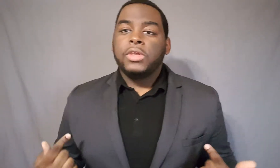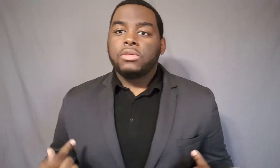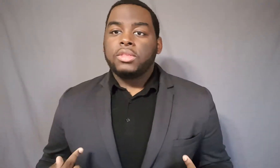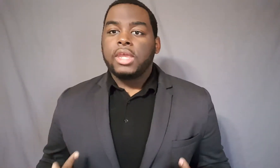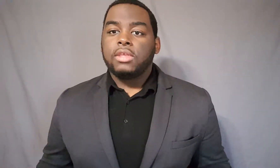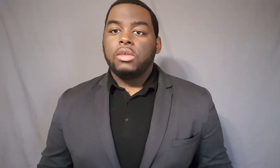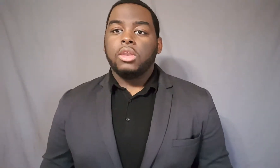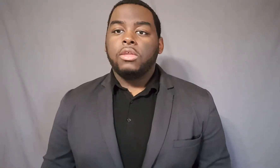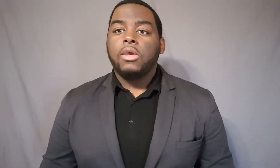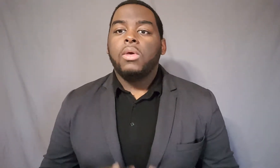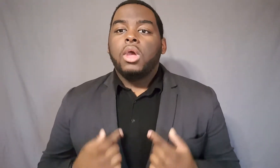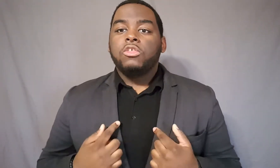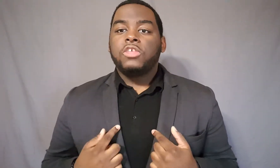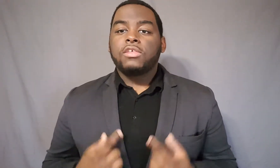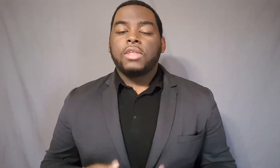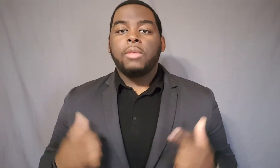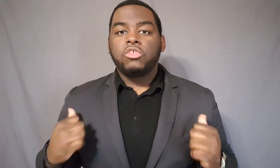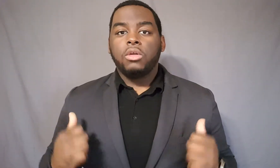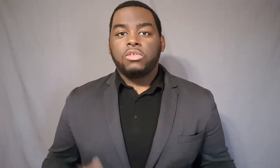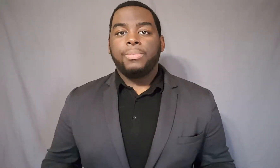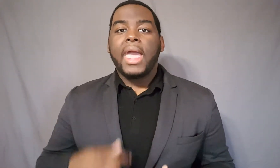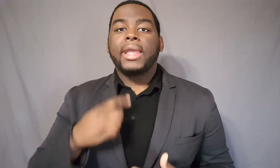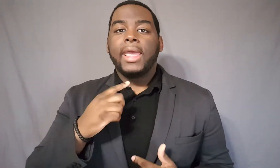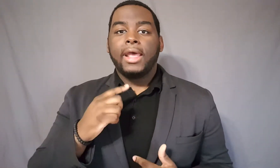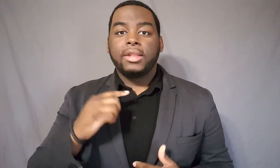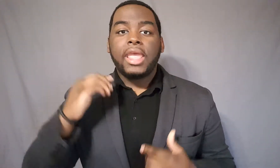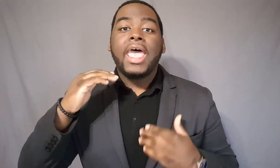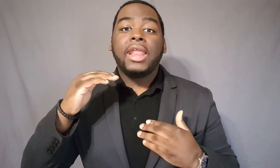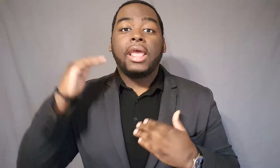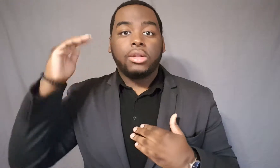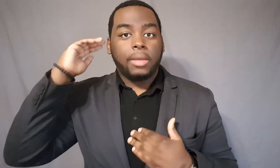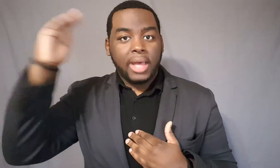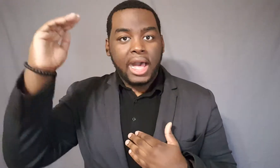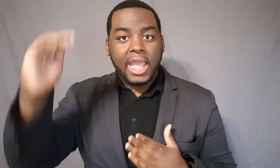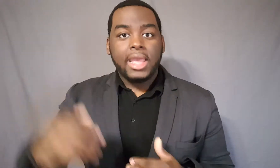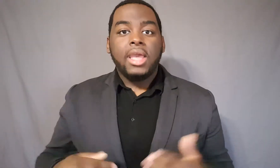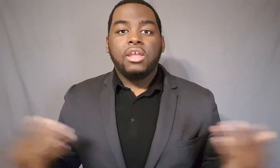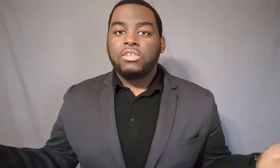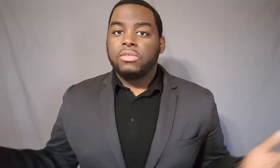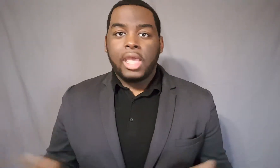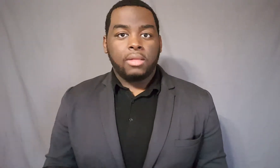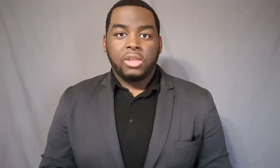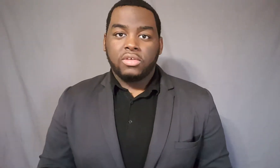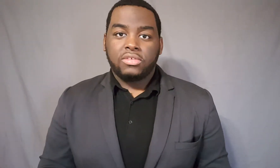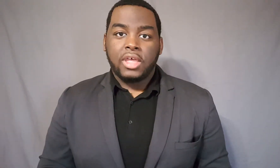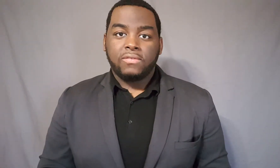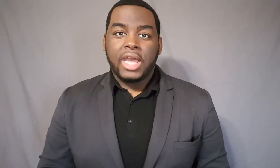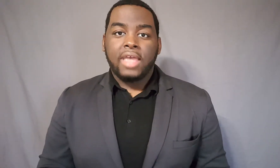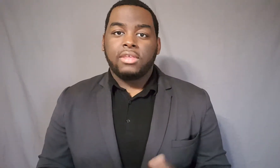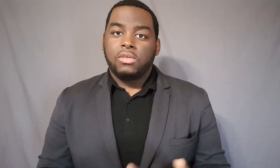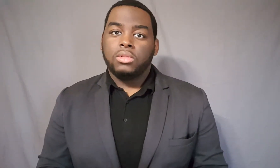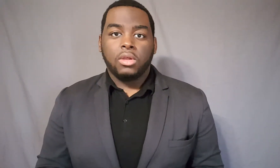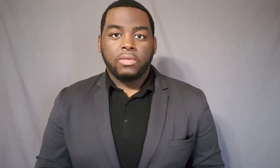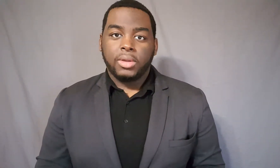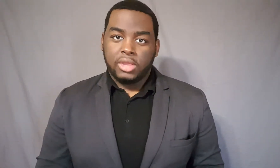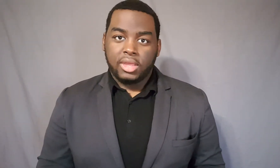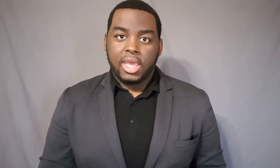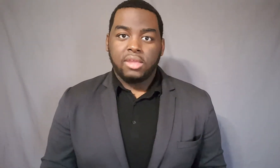physical things that you can do. Chest up, shoulders back, head held up high. It's just elementary stuff, guys, that you learn from a young age.